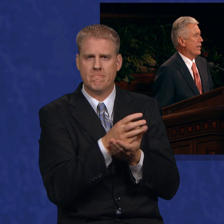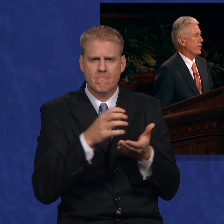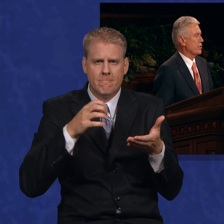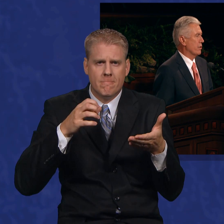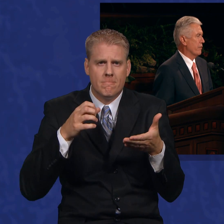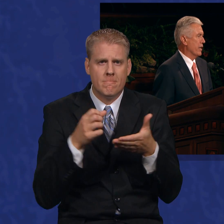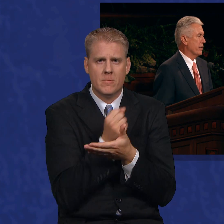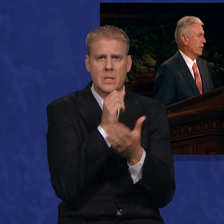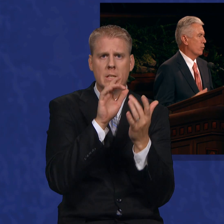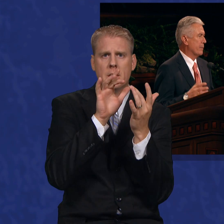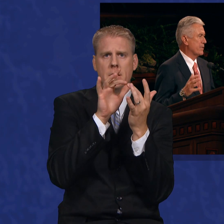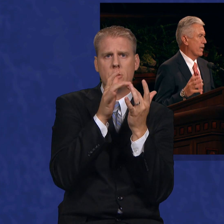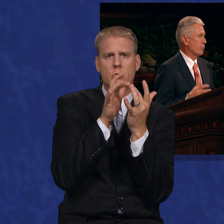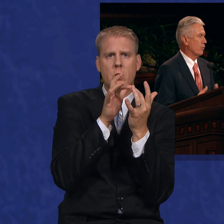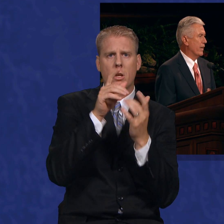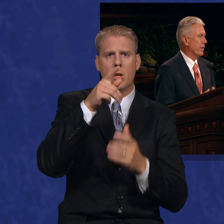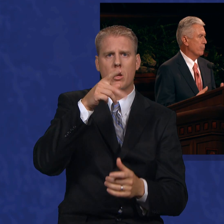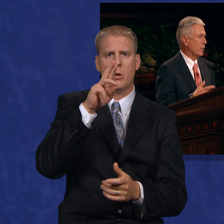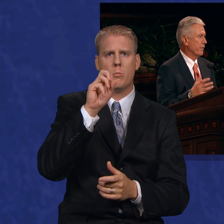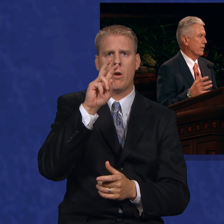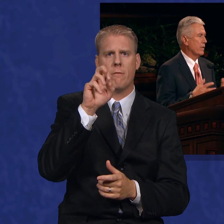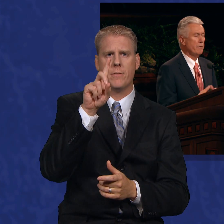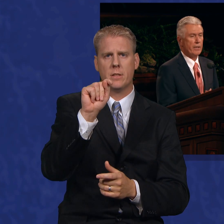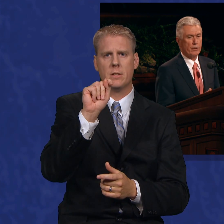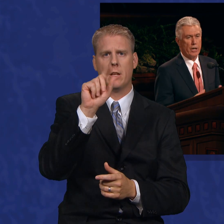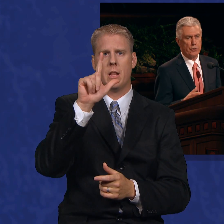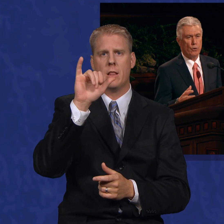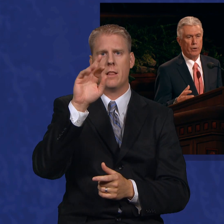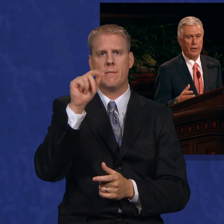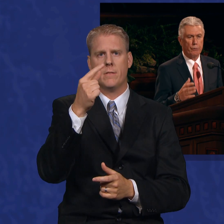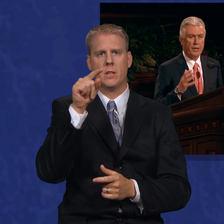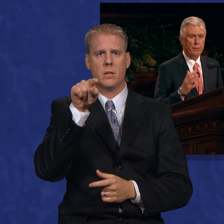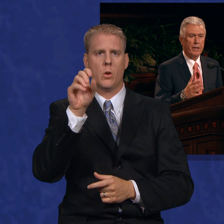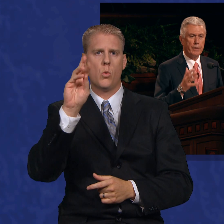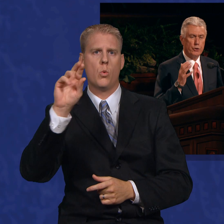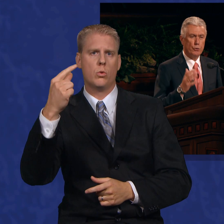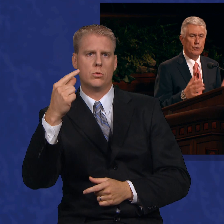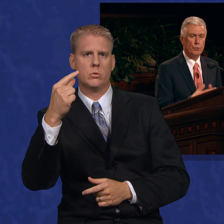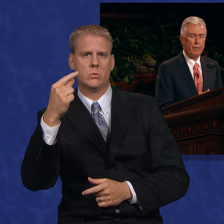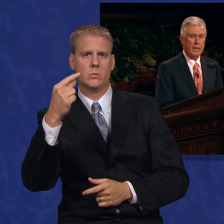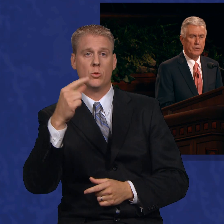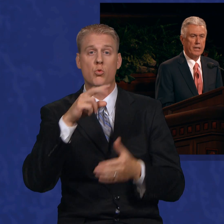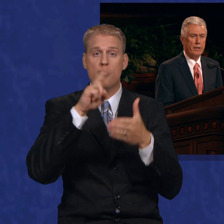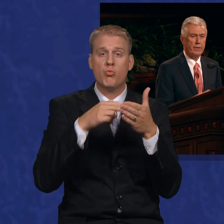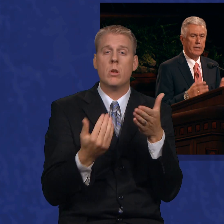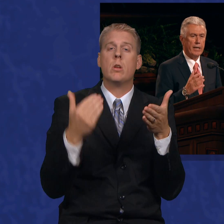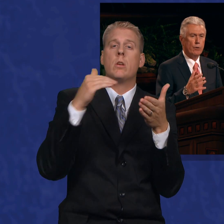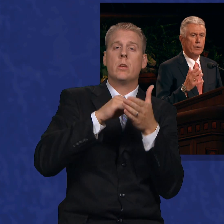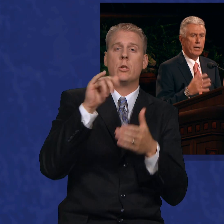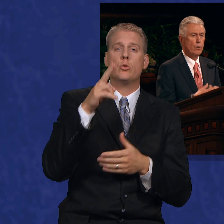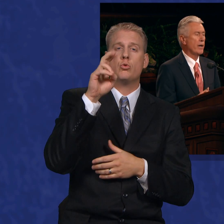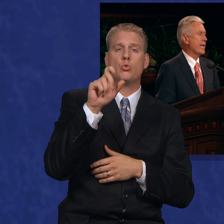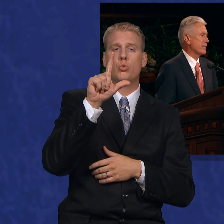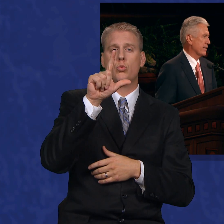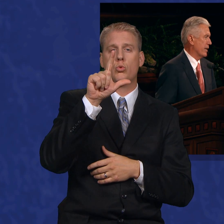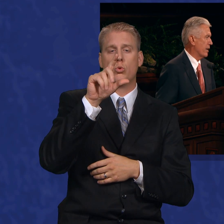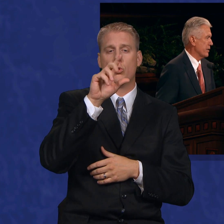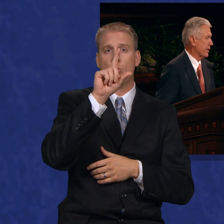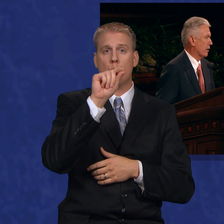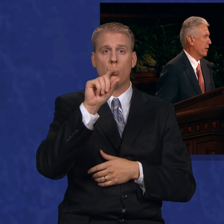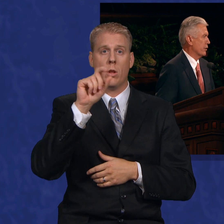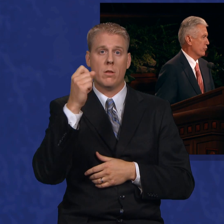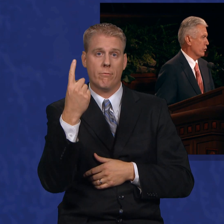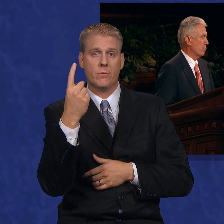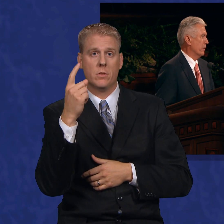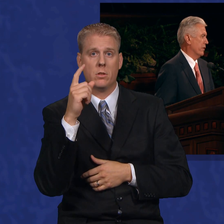advantage of the Internet website ProvidentLiving.org. Reread the June 2011 Liahona or Ensign